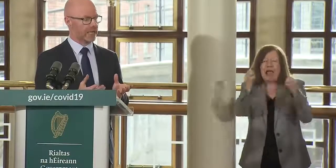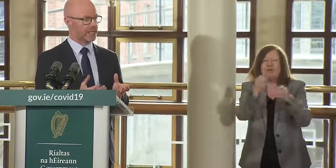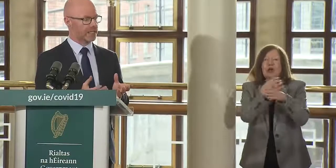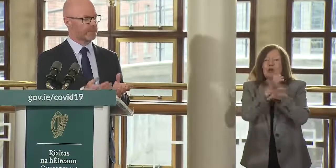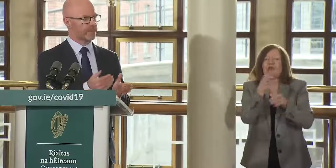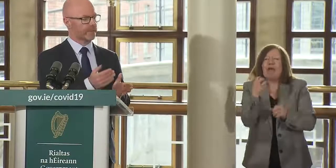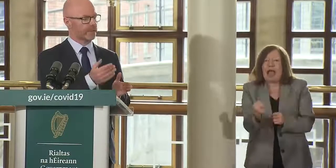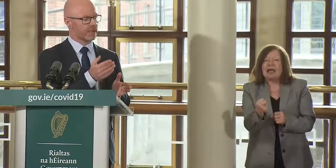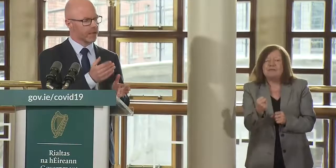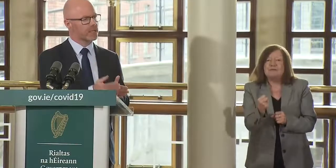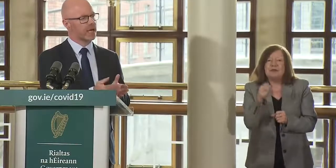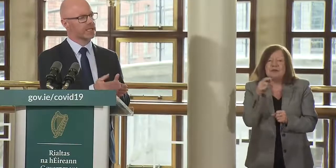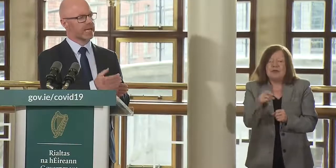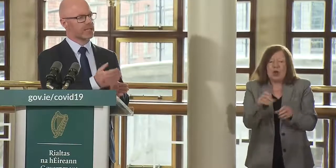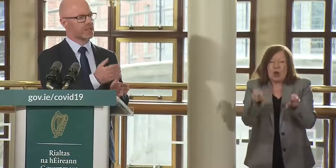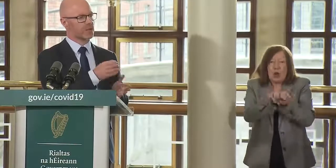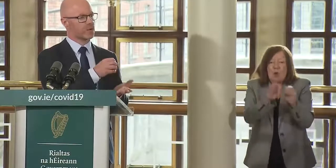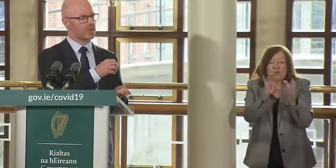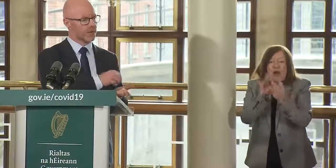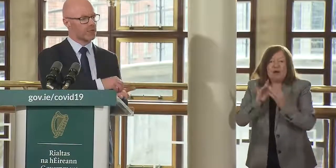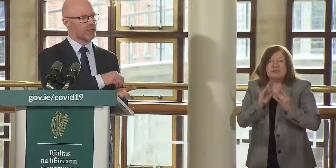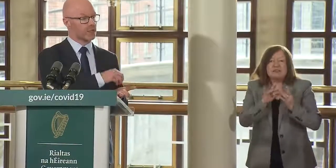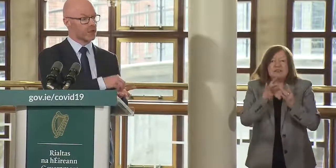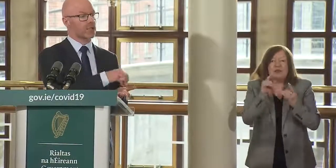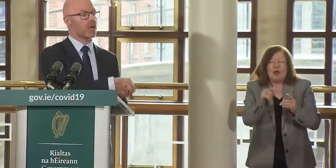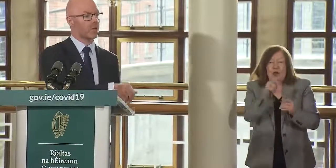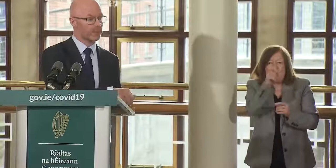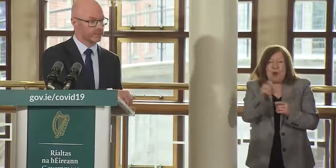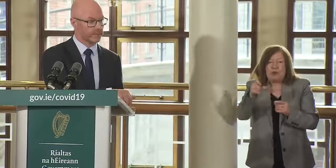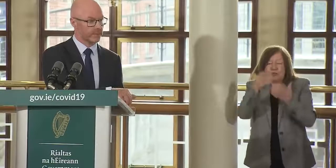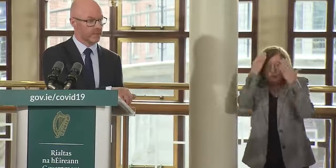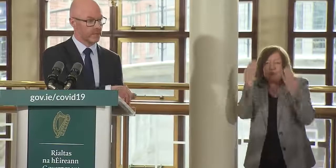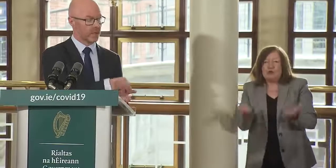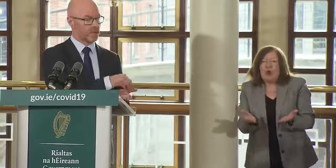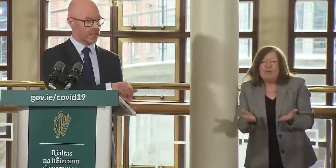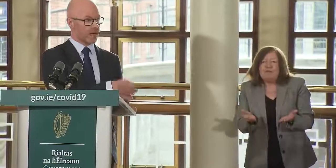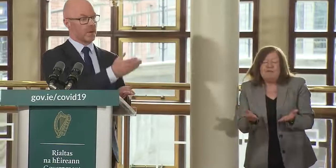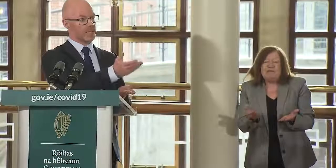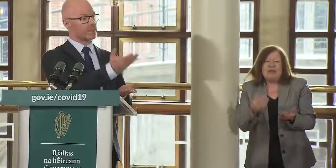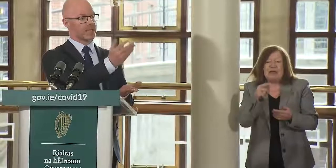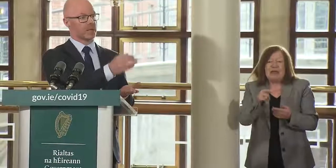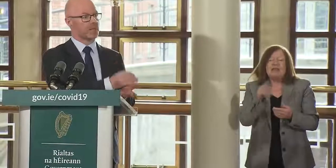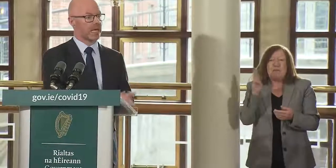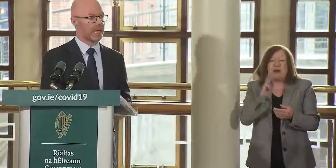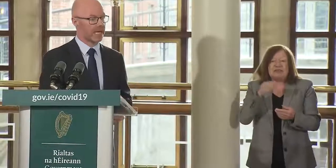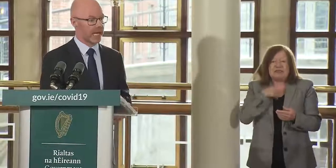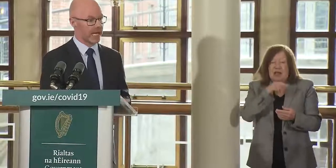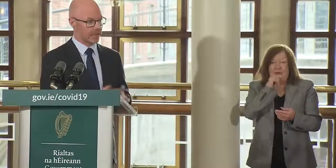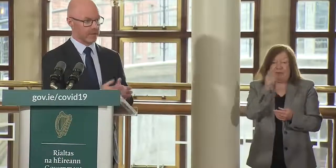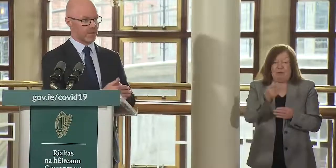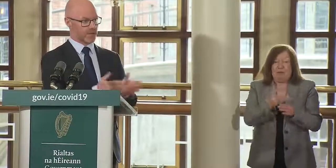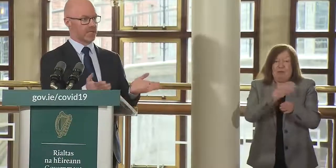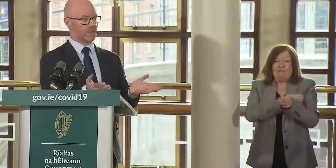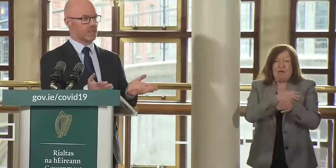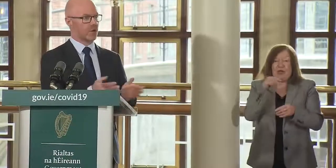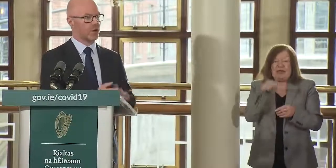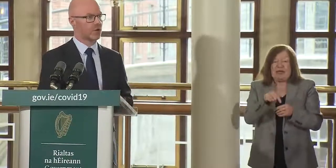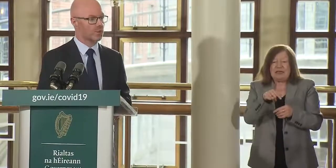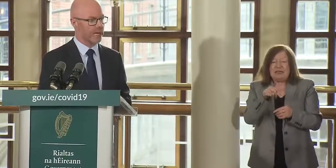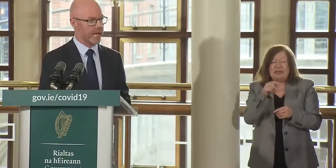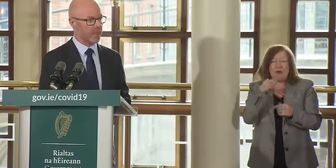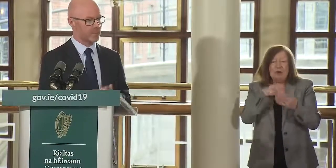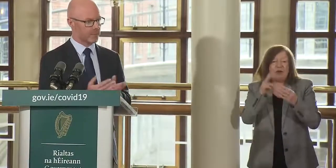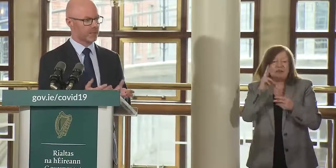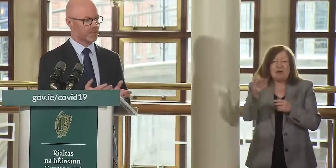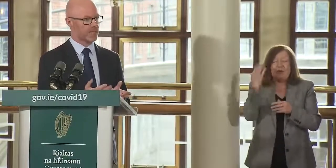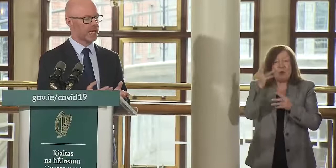has is the close contacts who the person doesn't know so it's entirely possible as i was saying uh the the scenes we saw